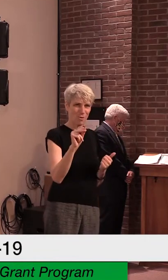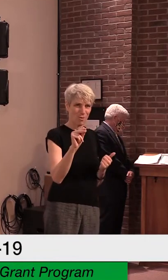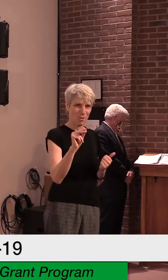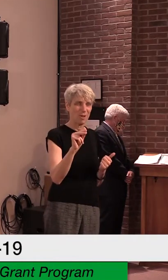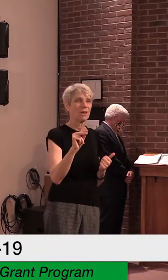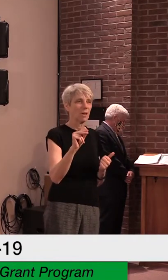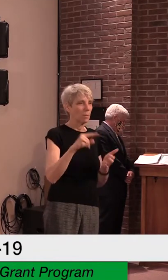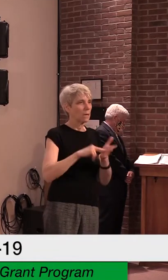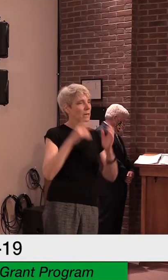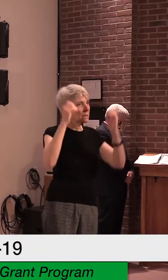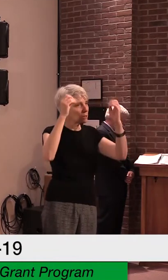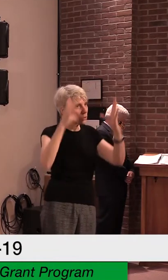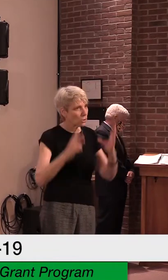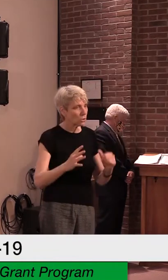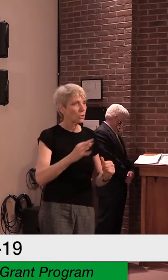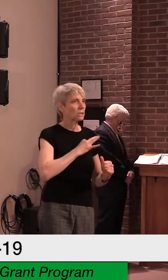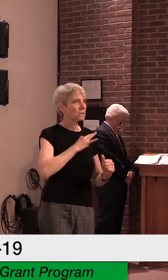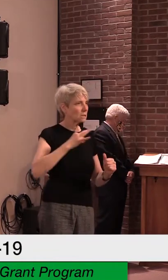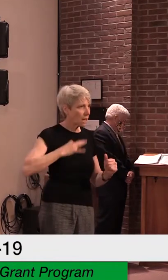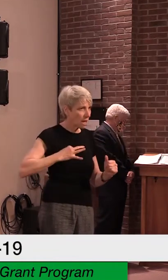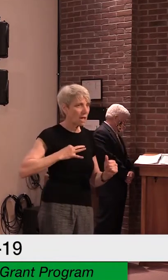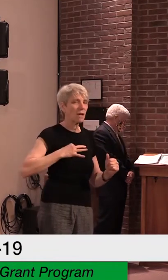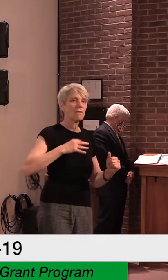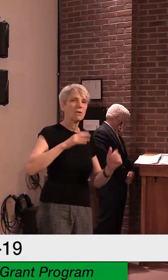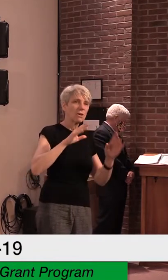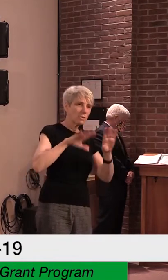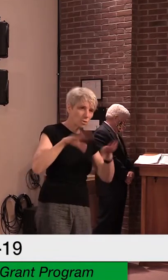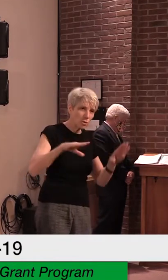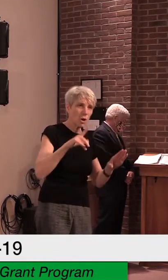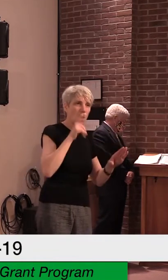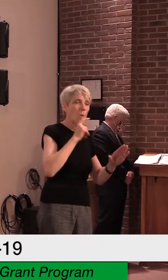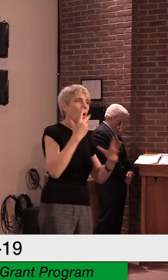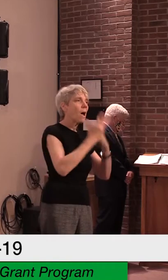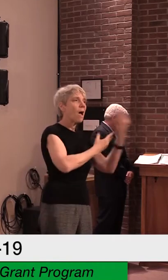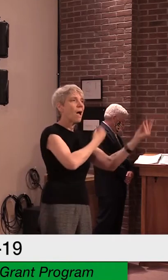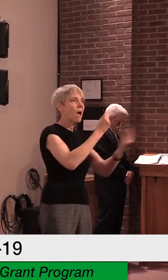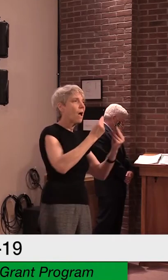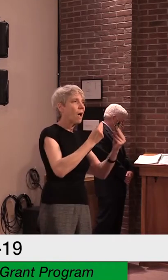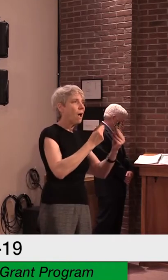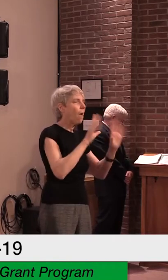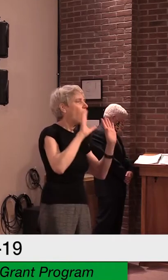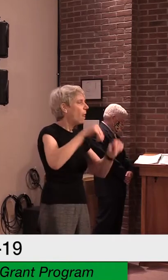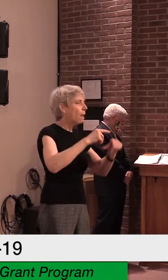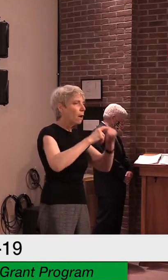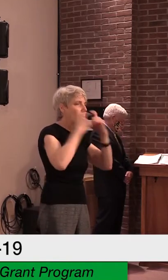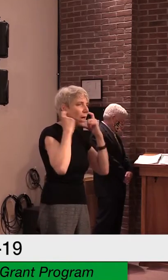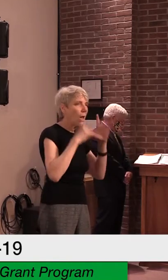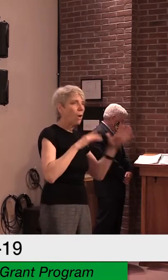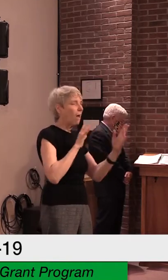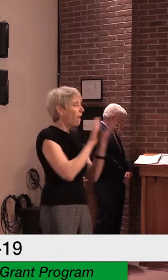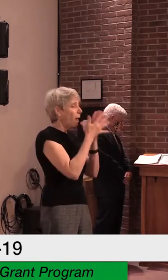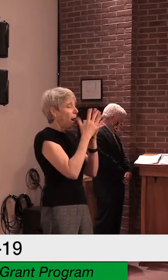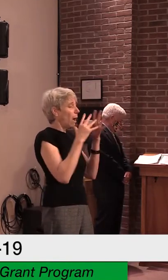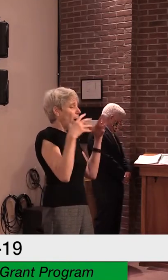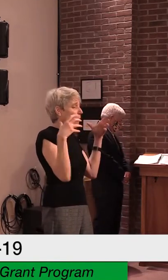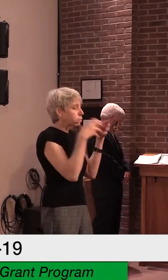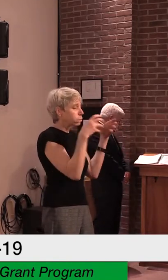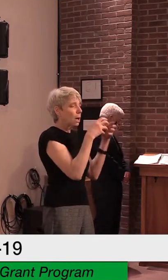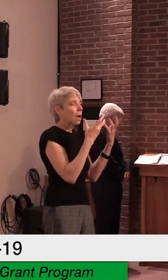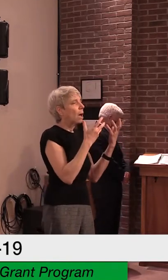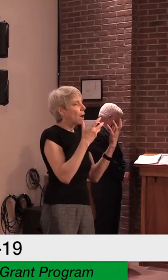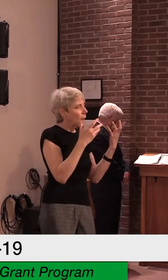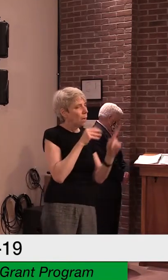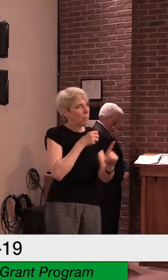general. So in general, adhering to the same guidance that we always give, and the governor just provided, can